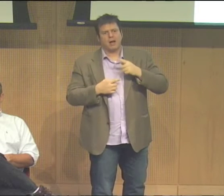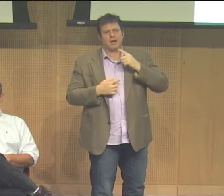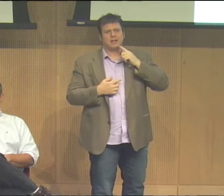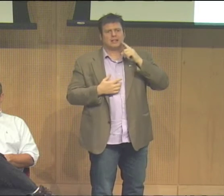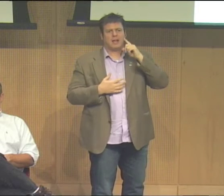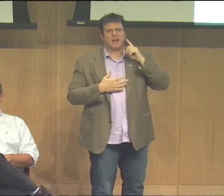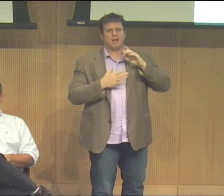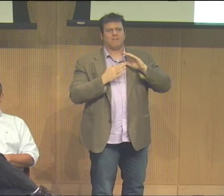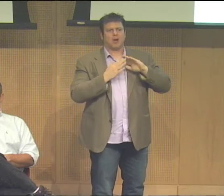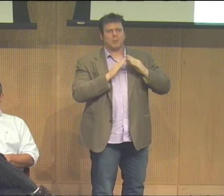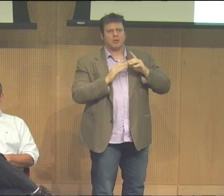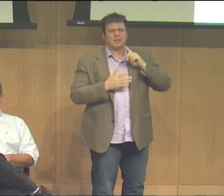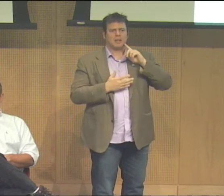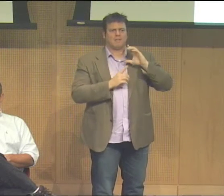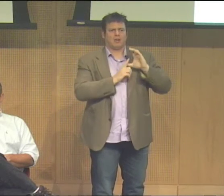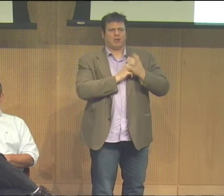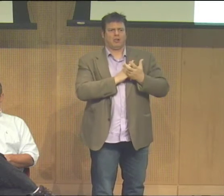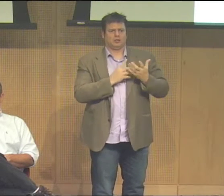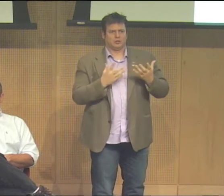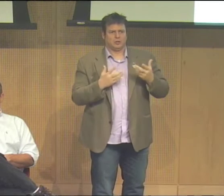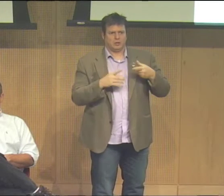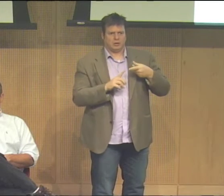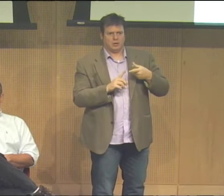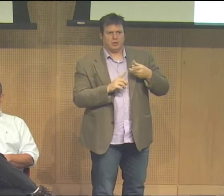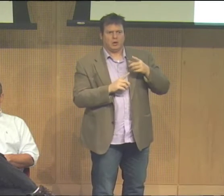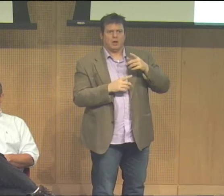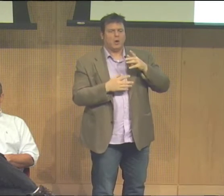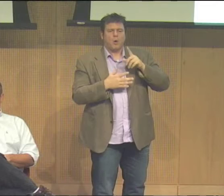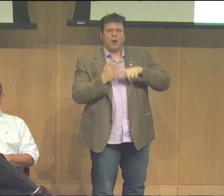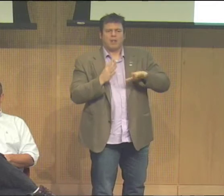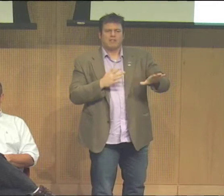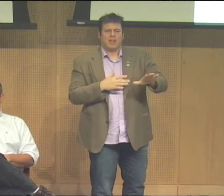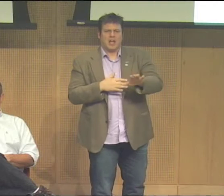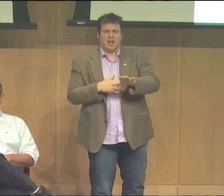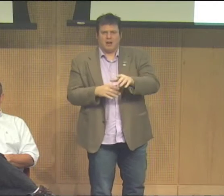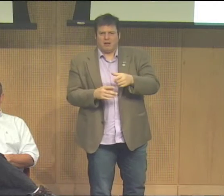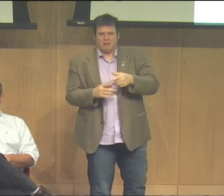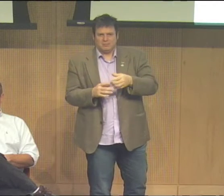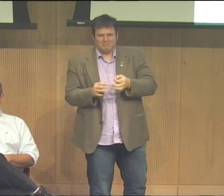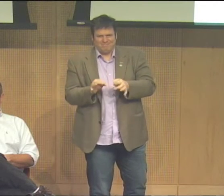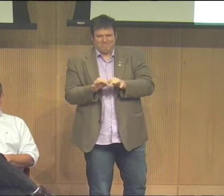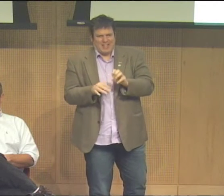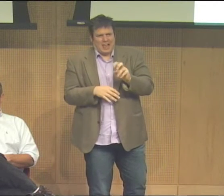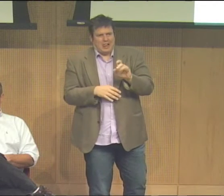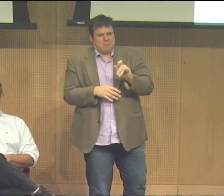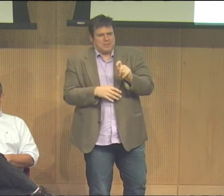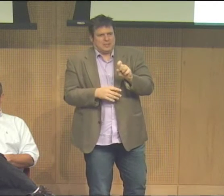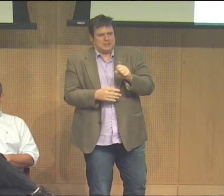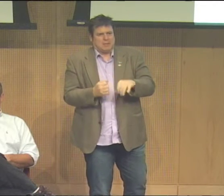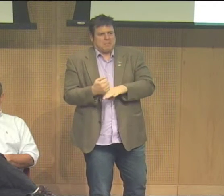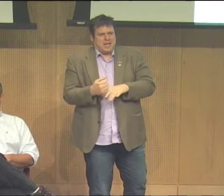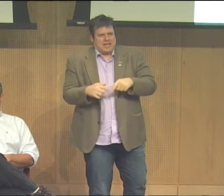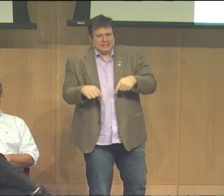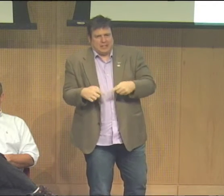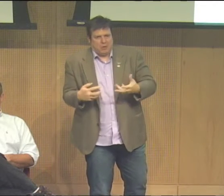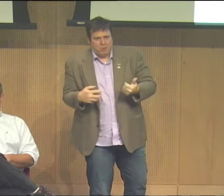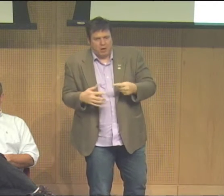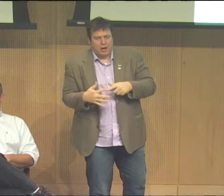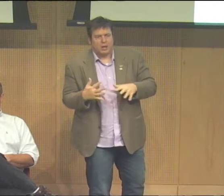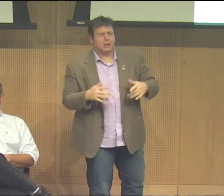the important aspects of deaf community and deaf culture that would stand out the most and be the most extant for us all and so what are the elements what